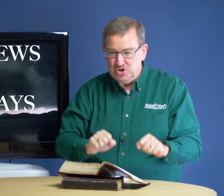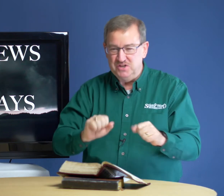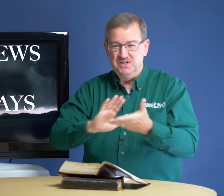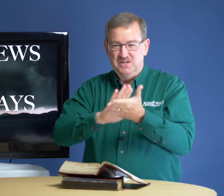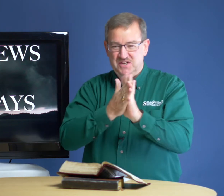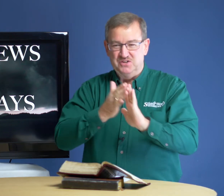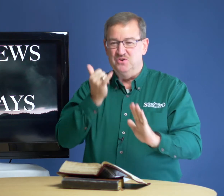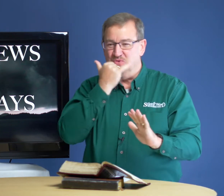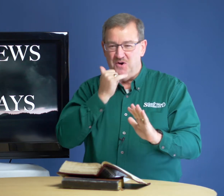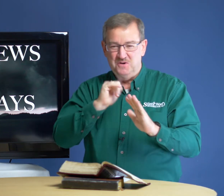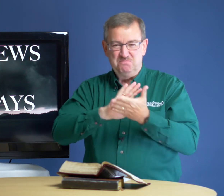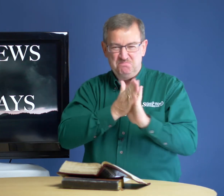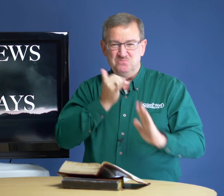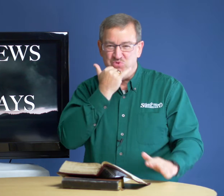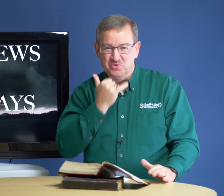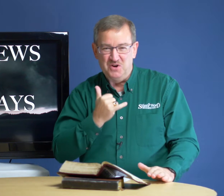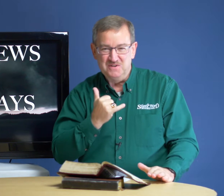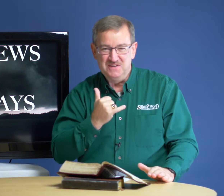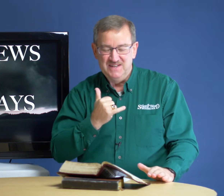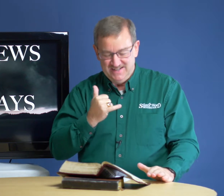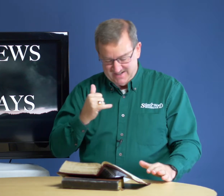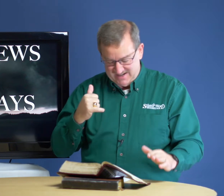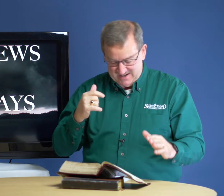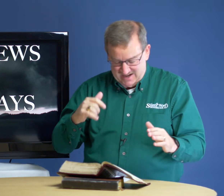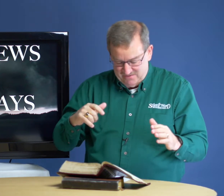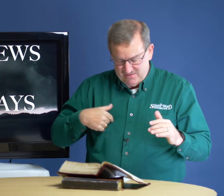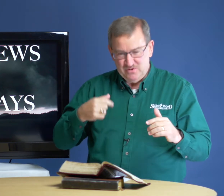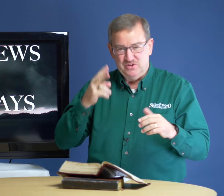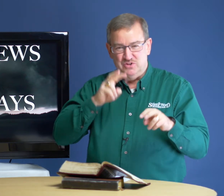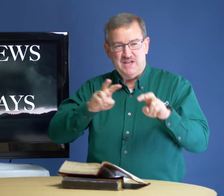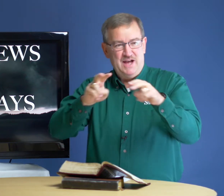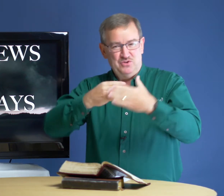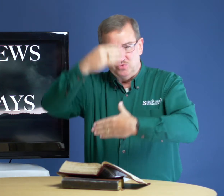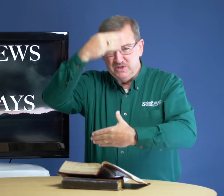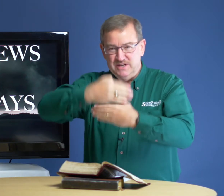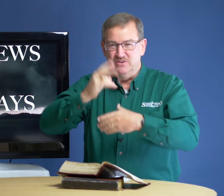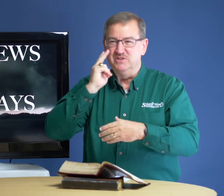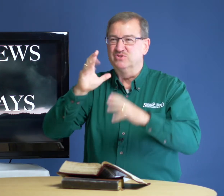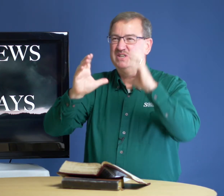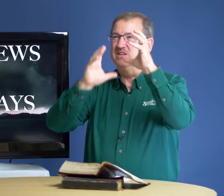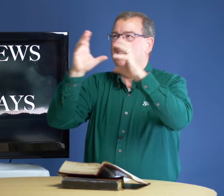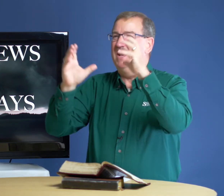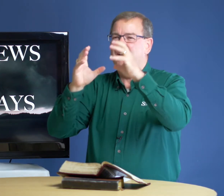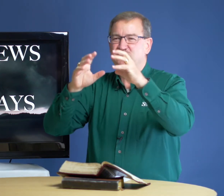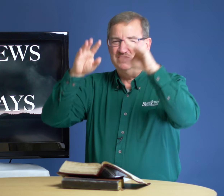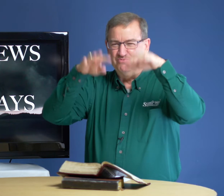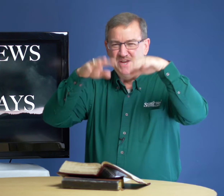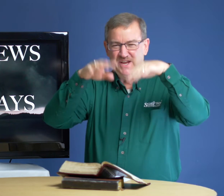go wrong was wrong? Have you ever looked out your window and you see the clouds and rain